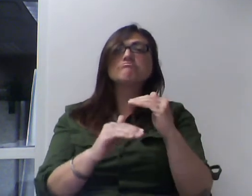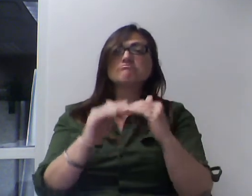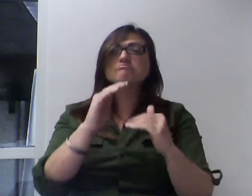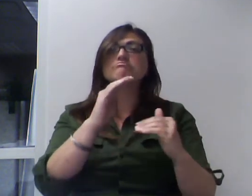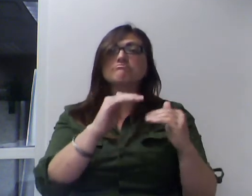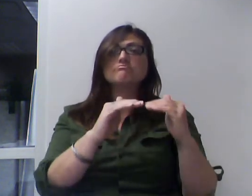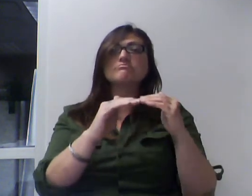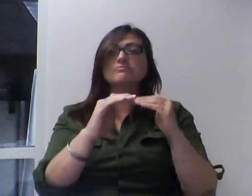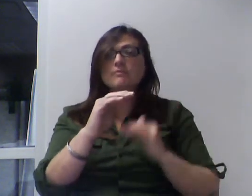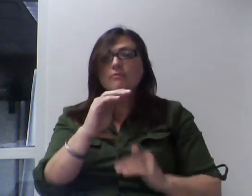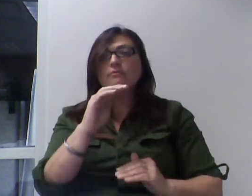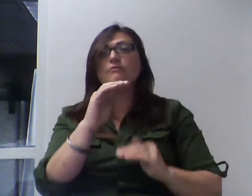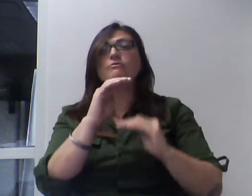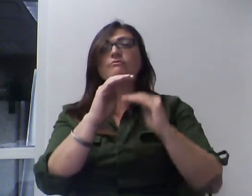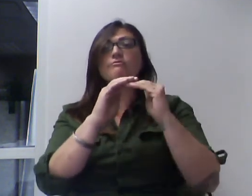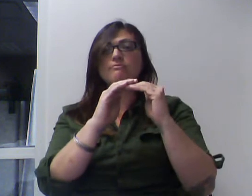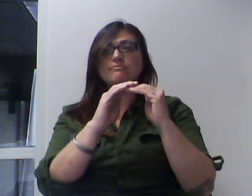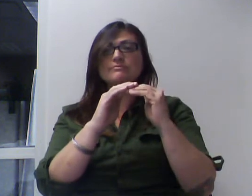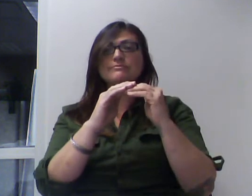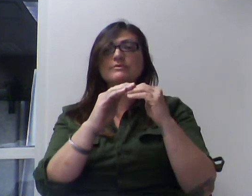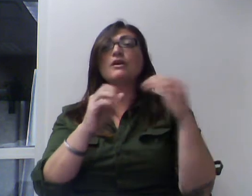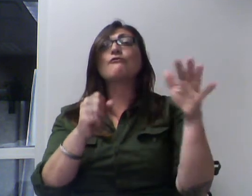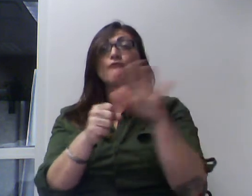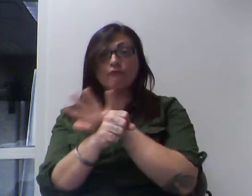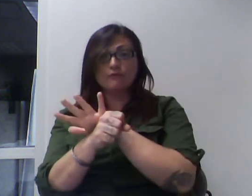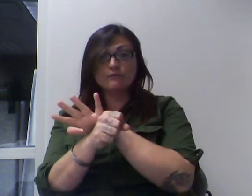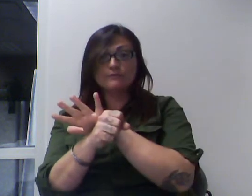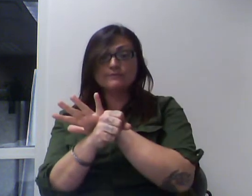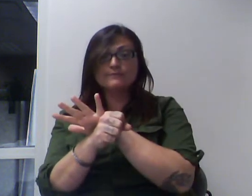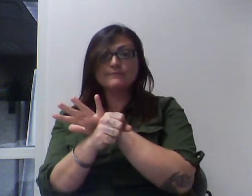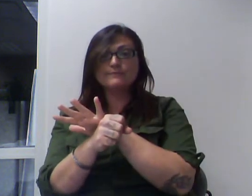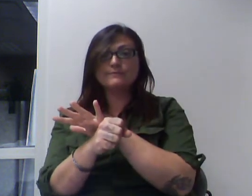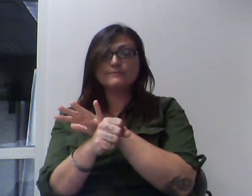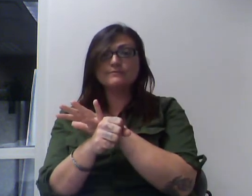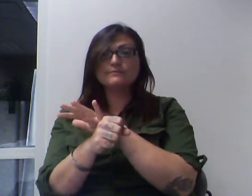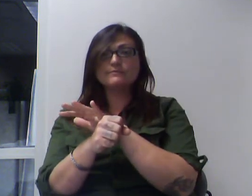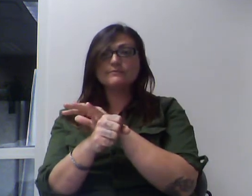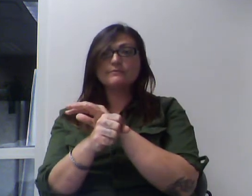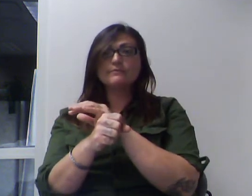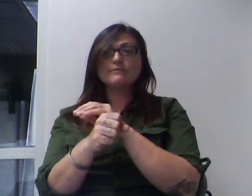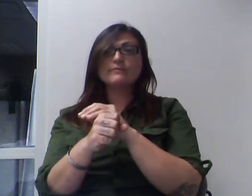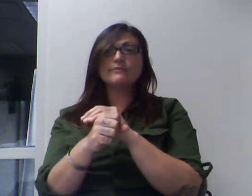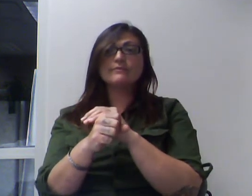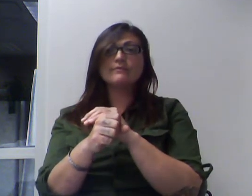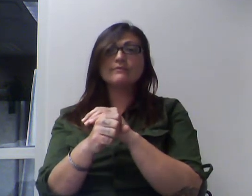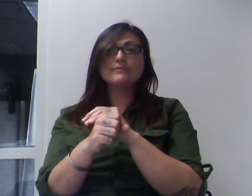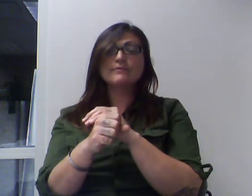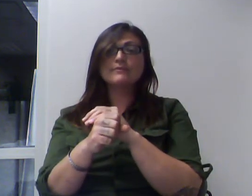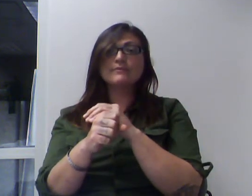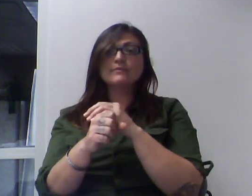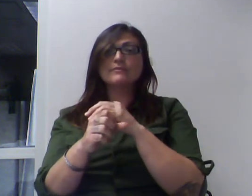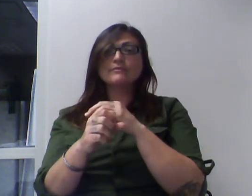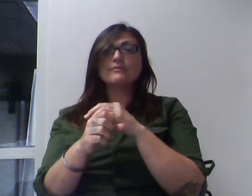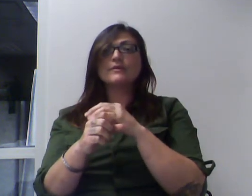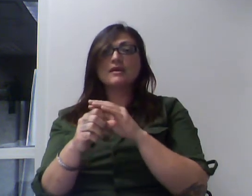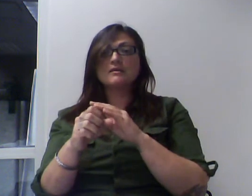the top. And it's now full. You filled it. And the number of cubes in there is the volume.